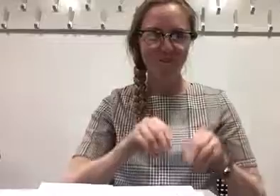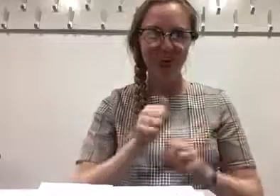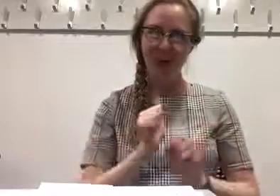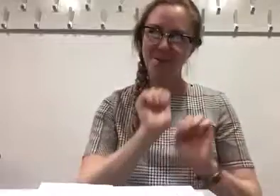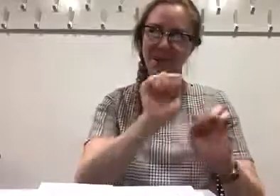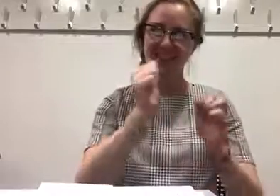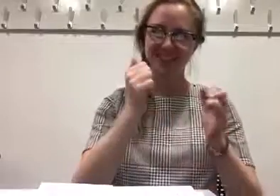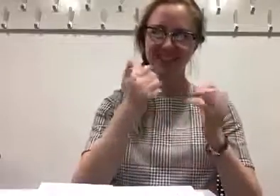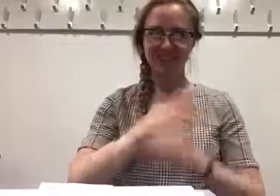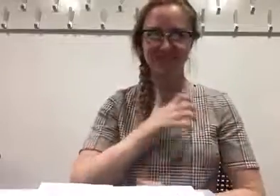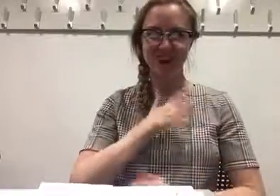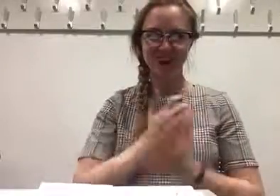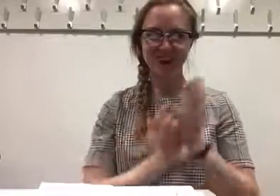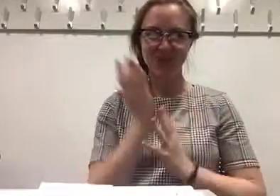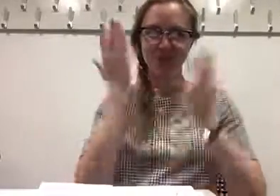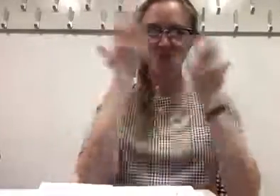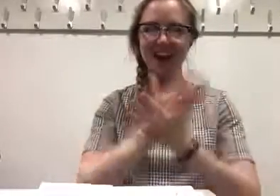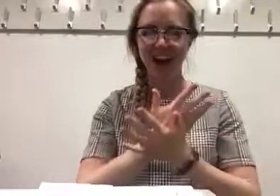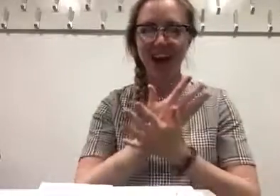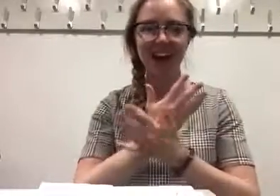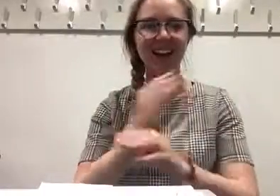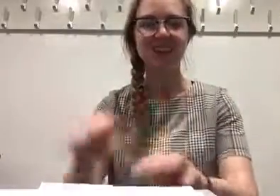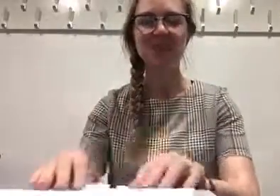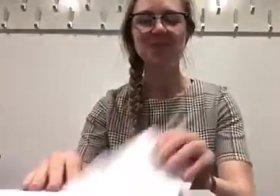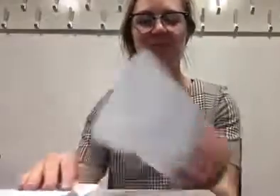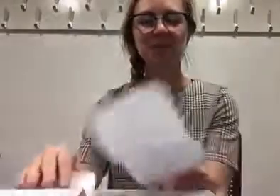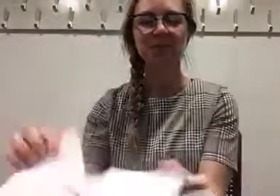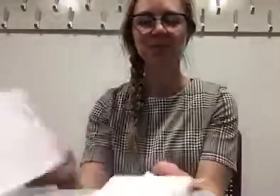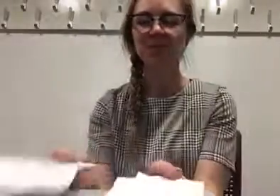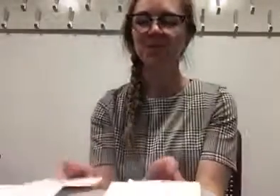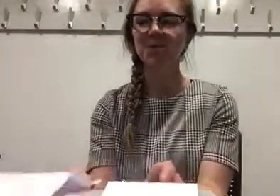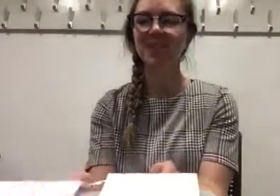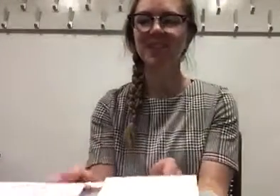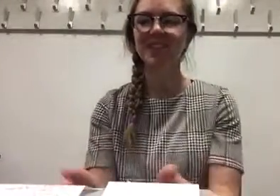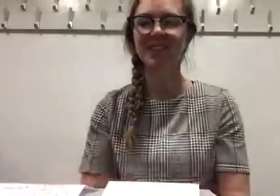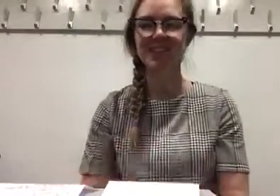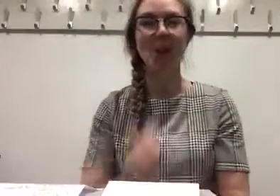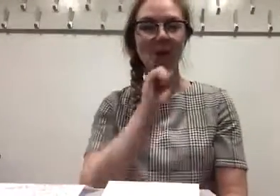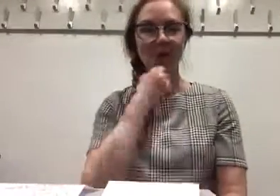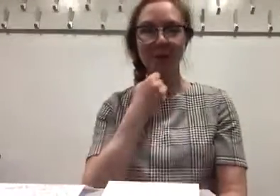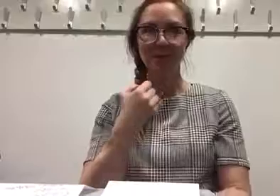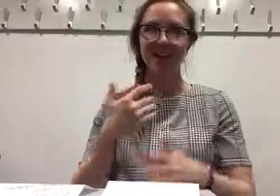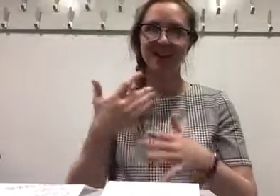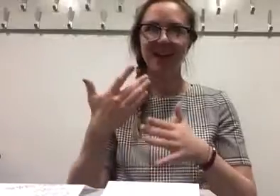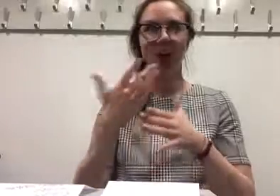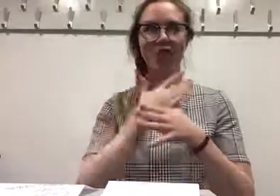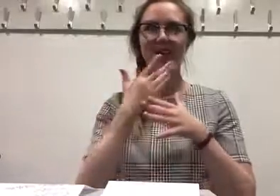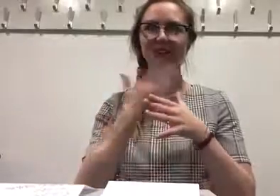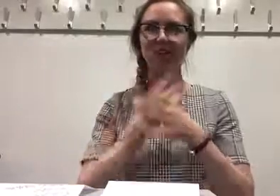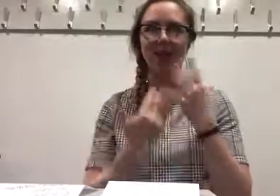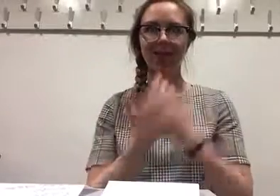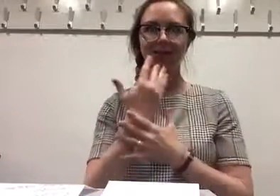pick up. I'm gonna pick up.